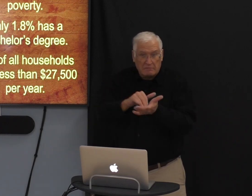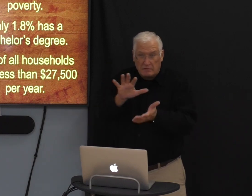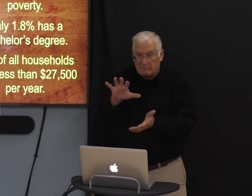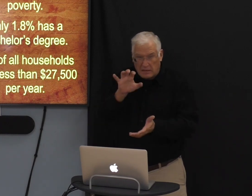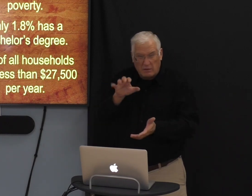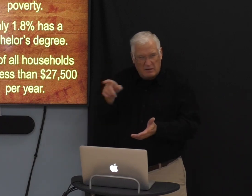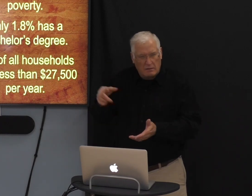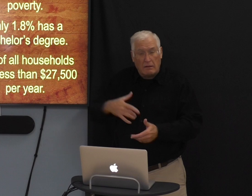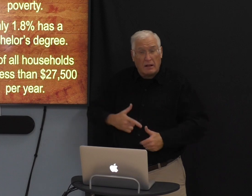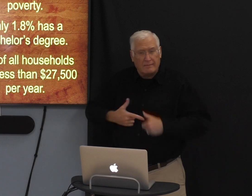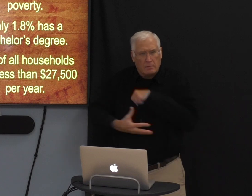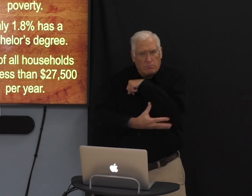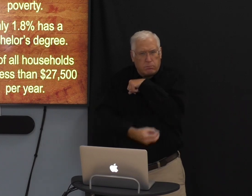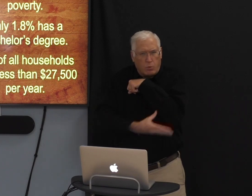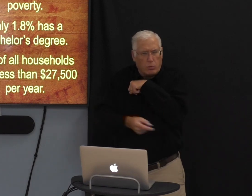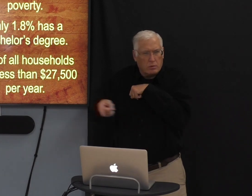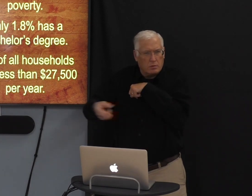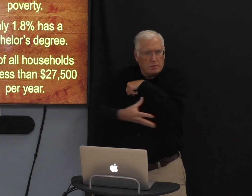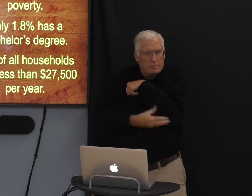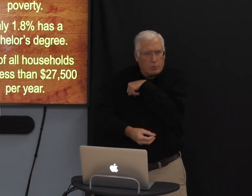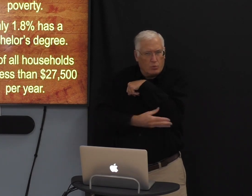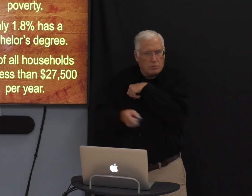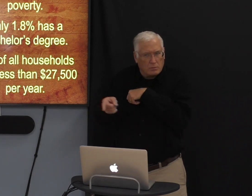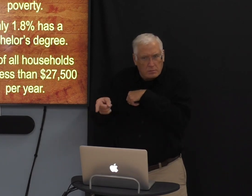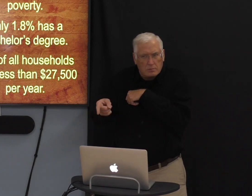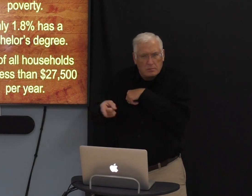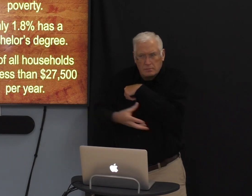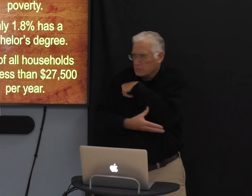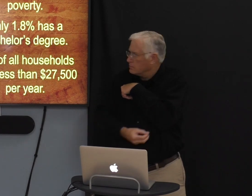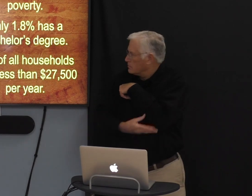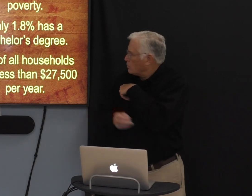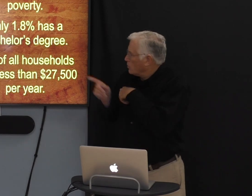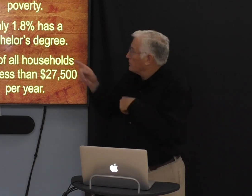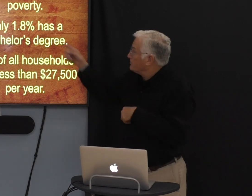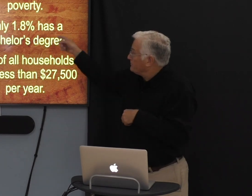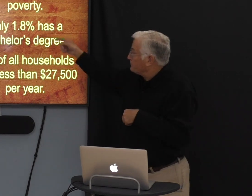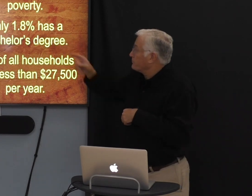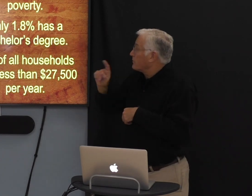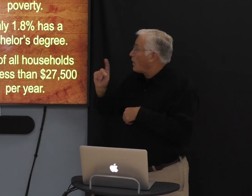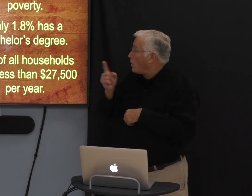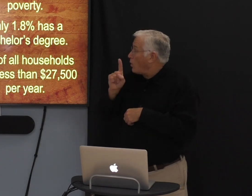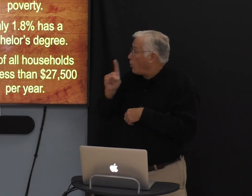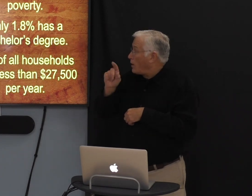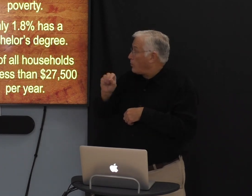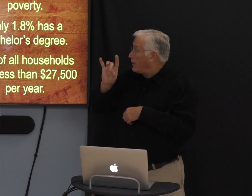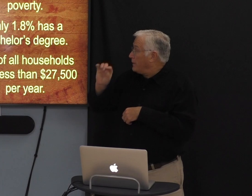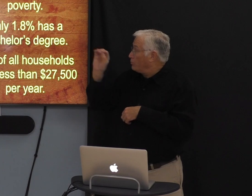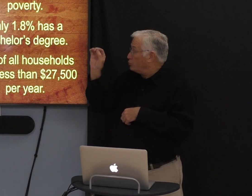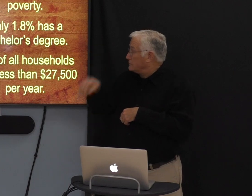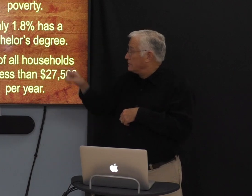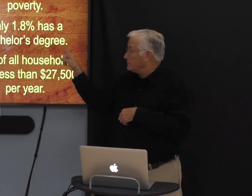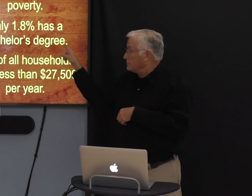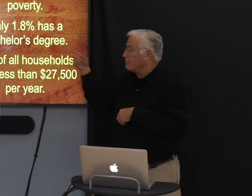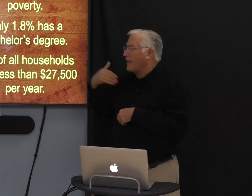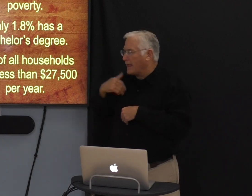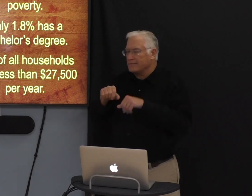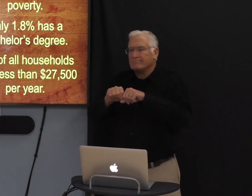live in poverty. They're very poor. And only 1.8